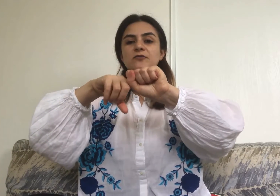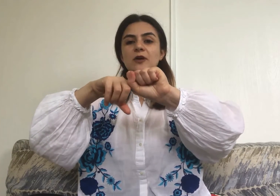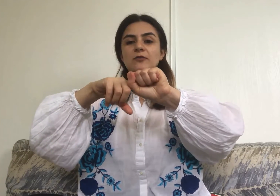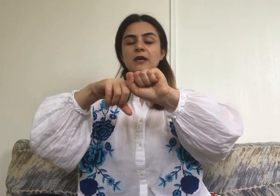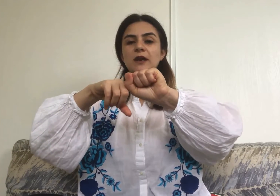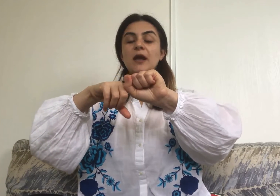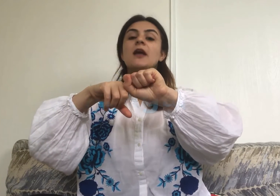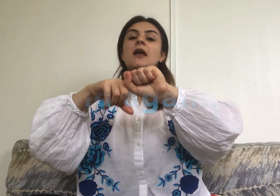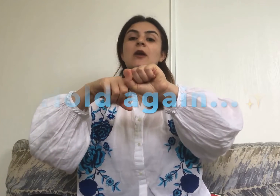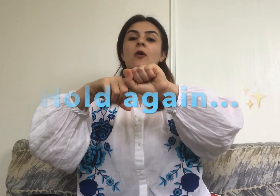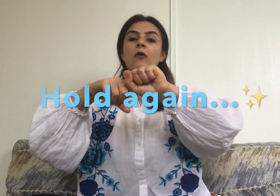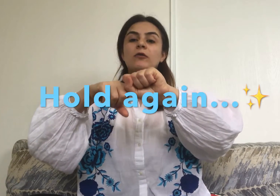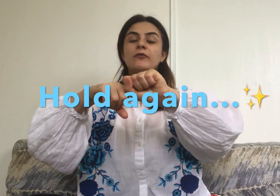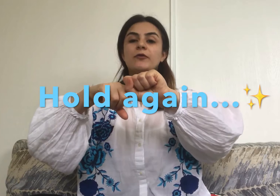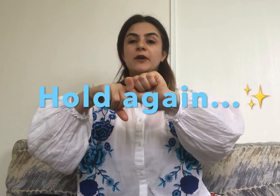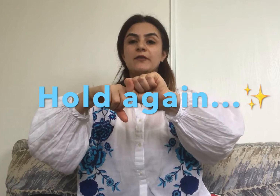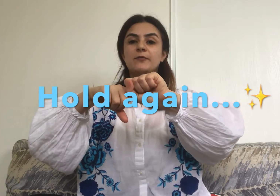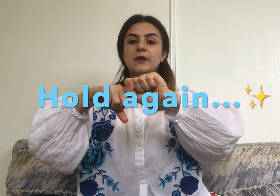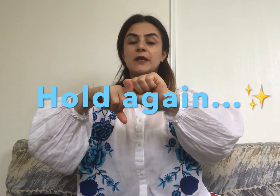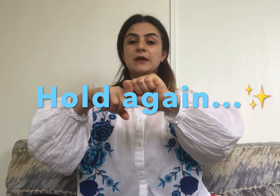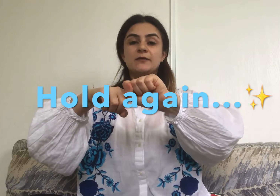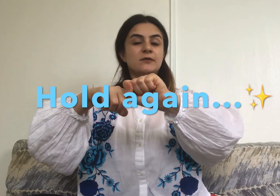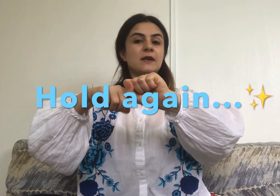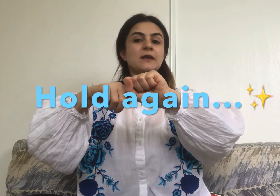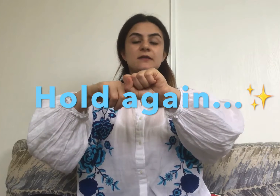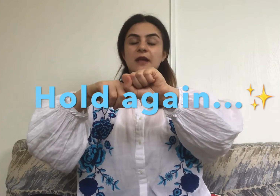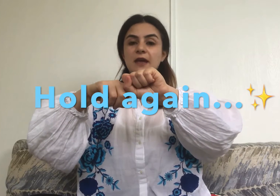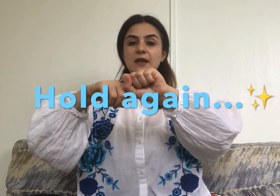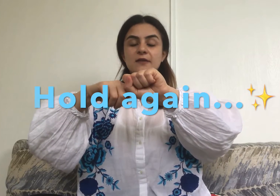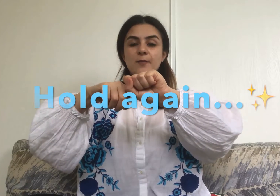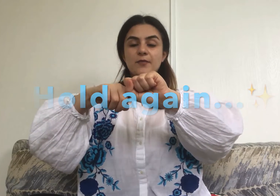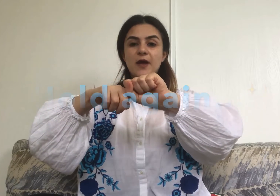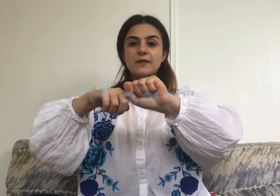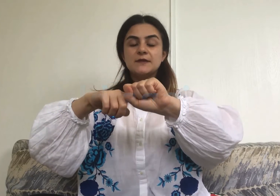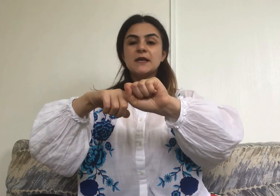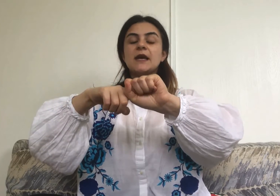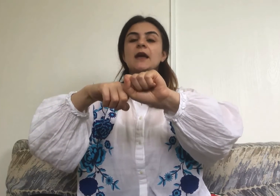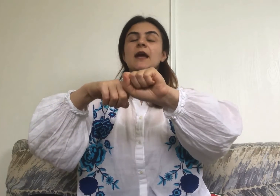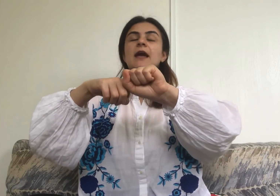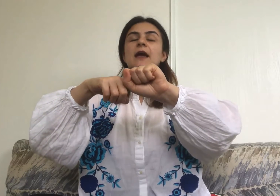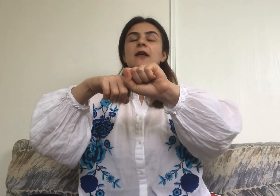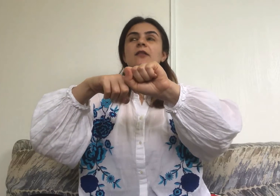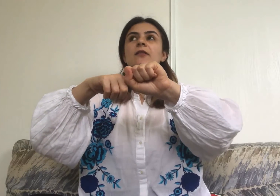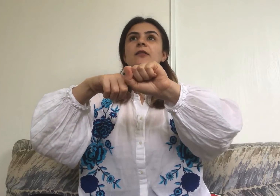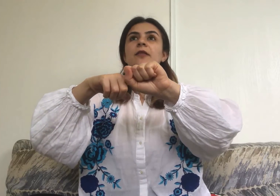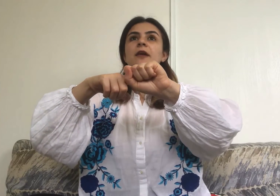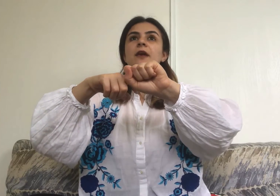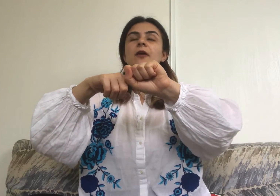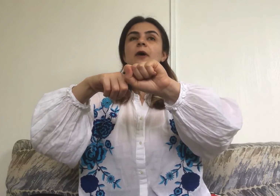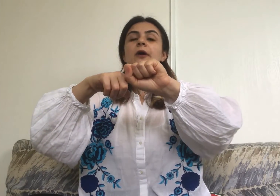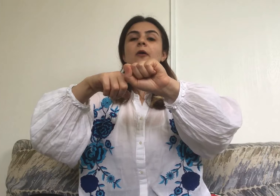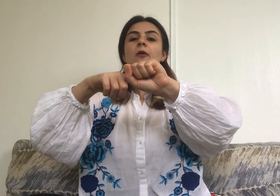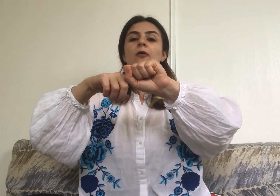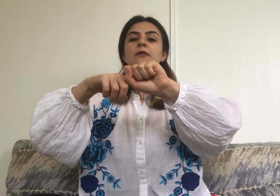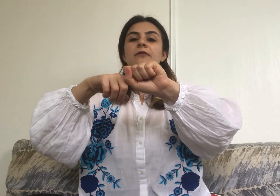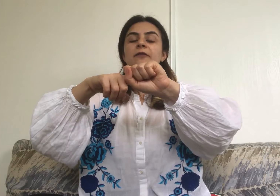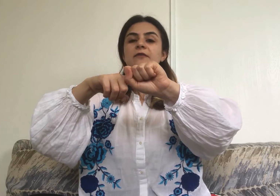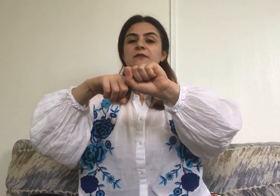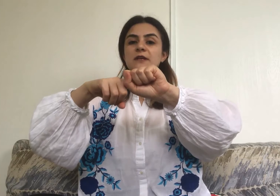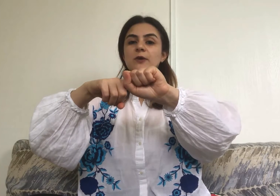around it, and hold for another minute. Taking deep breaths, and thinking about all the fears that